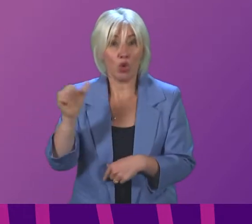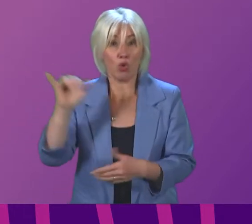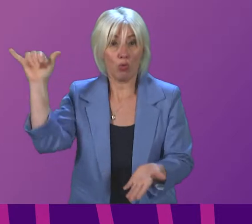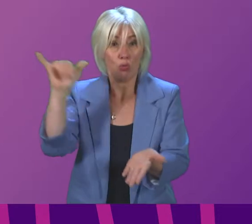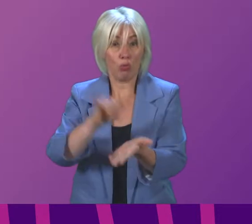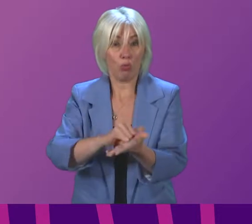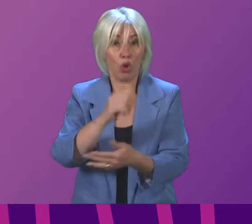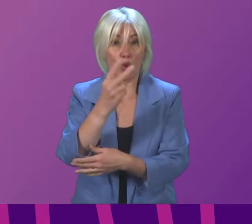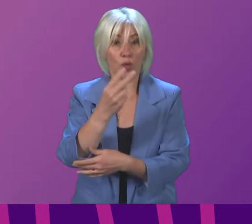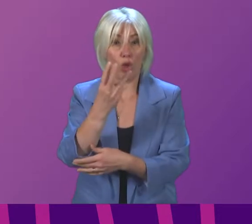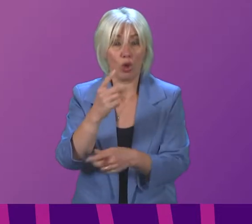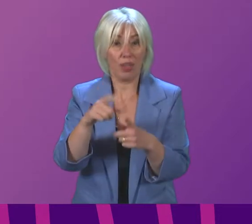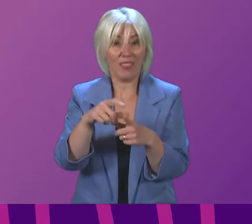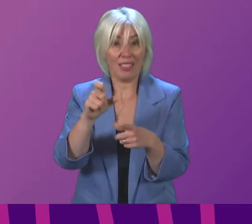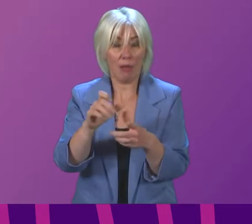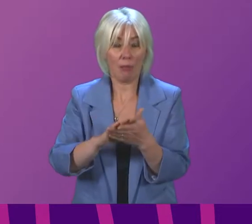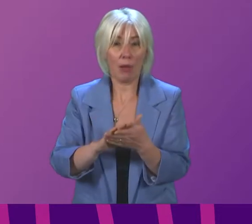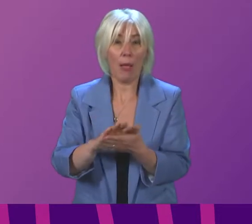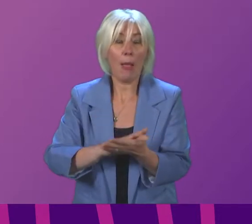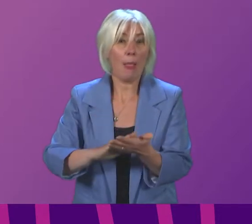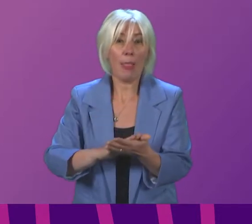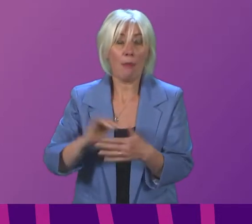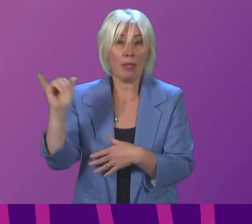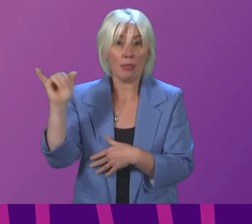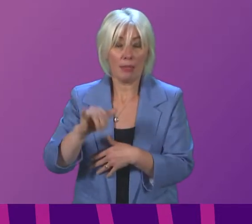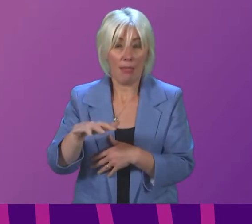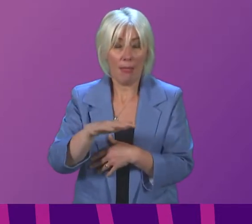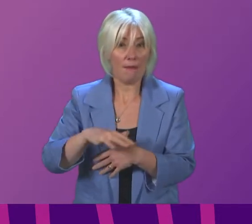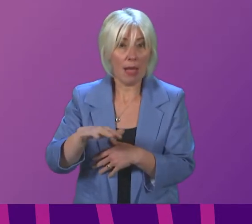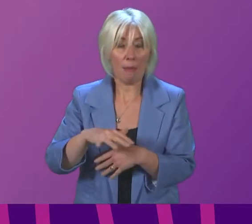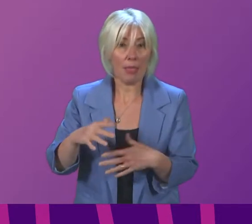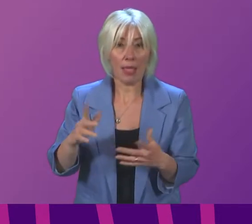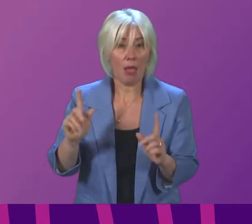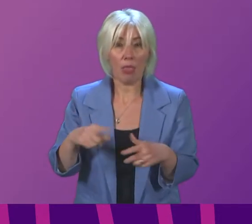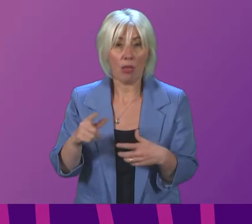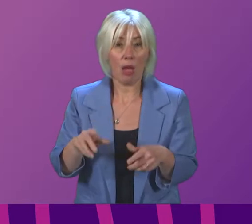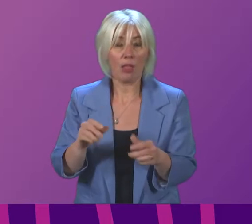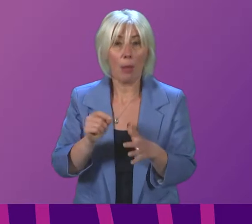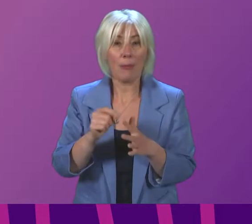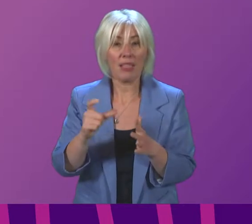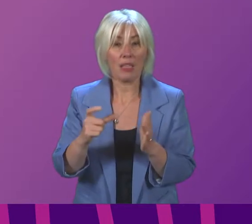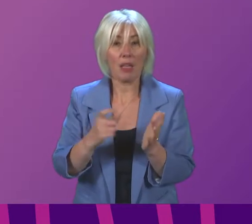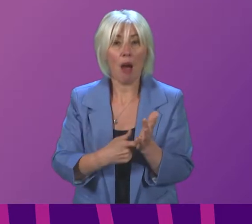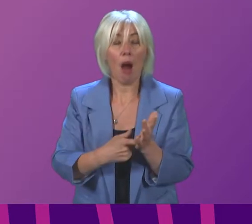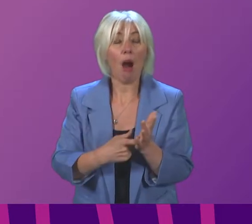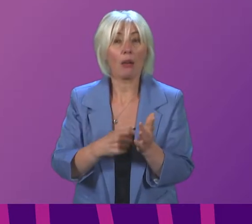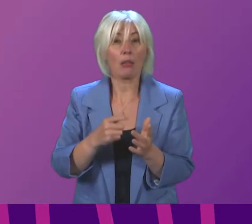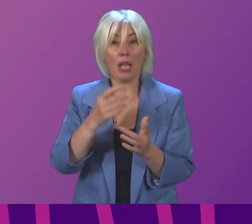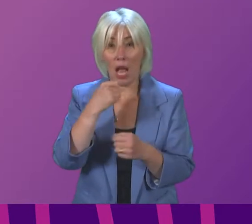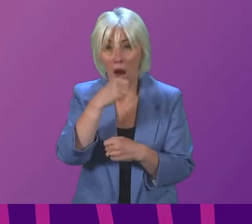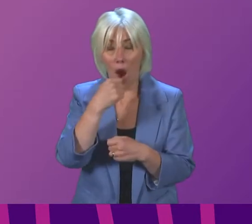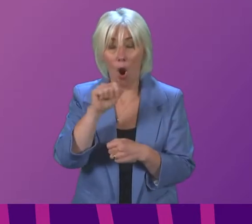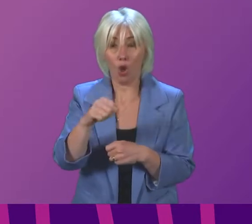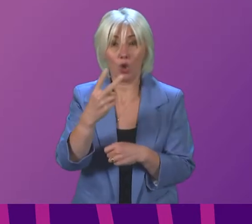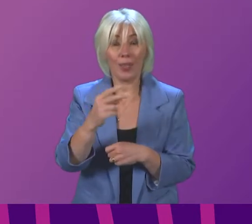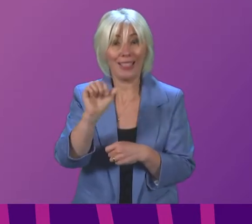23rd this means that family members will not be able to obtain the required UK government PCR test on December 26th